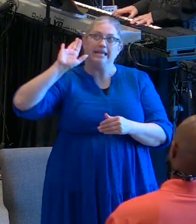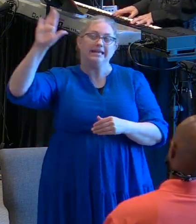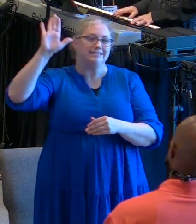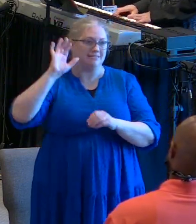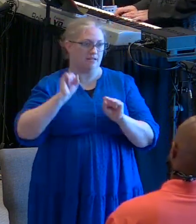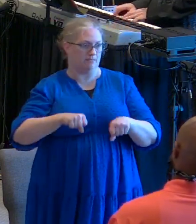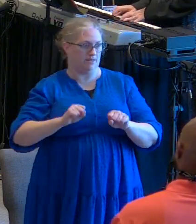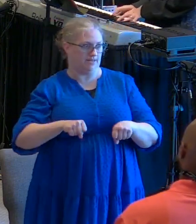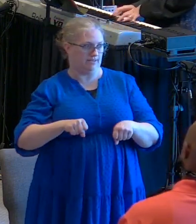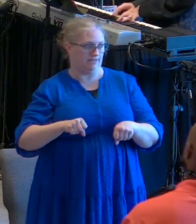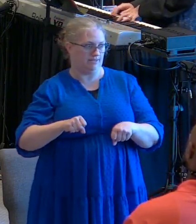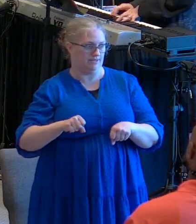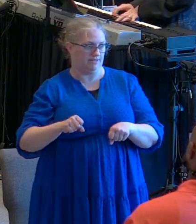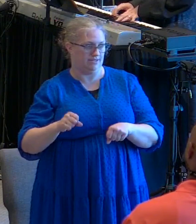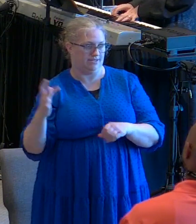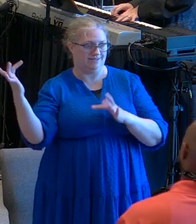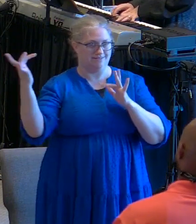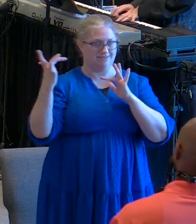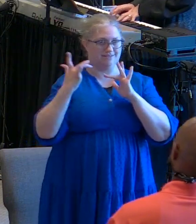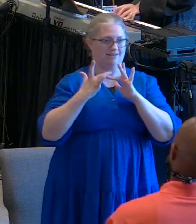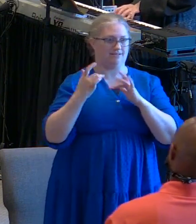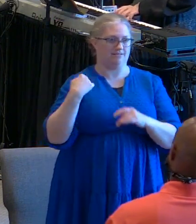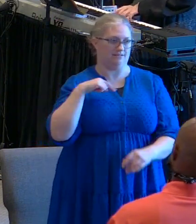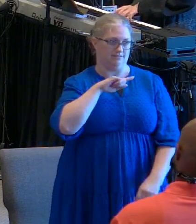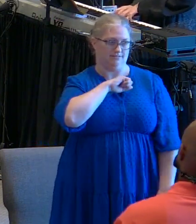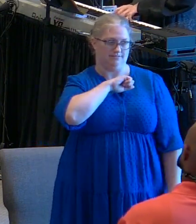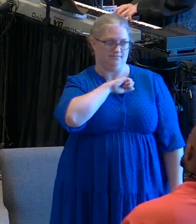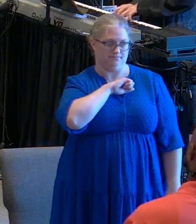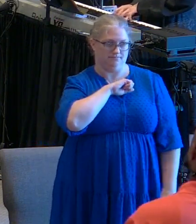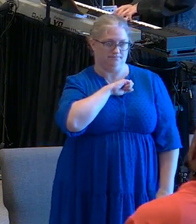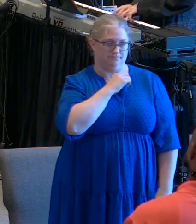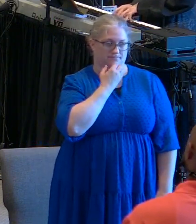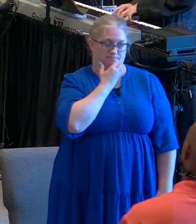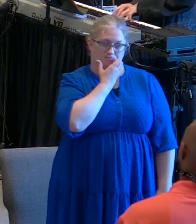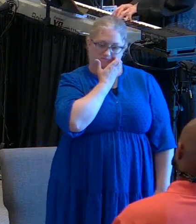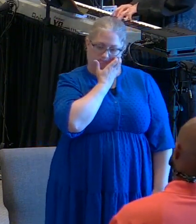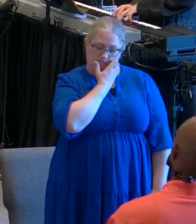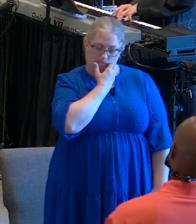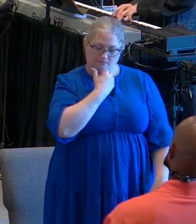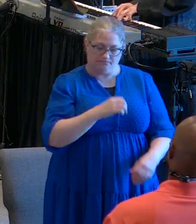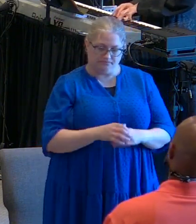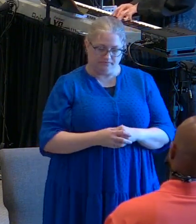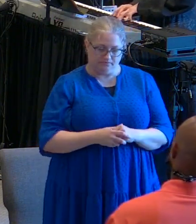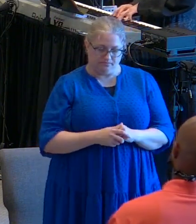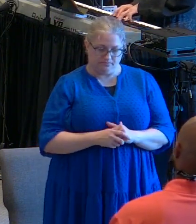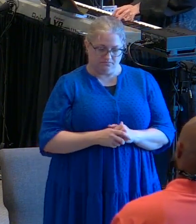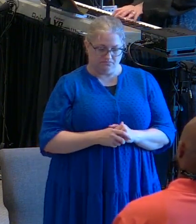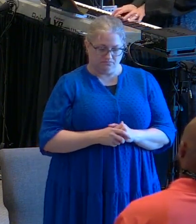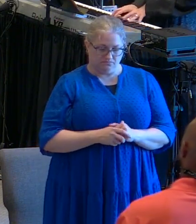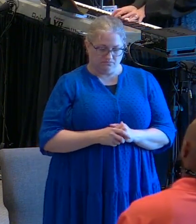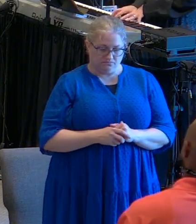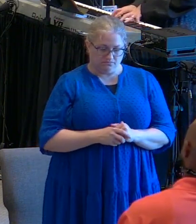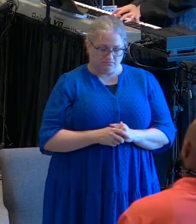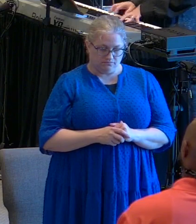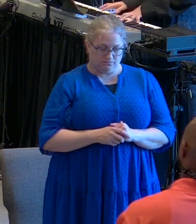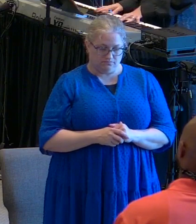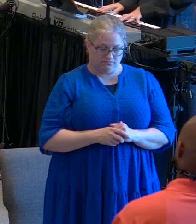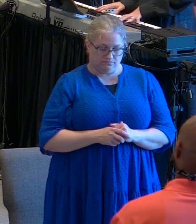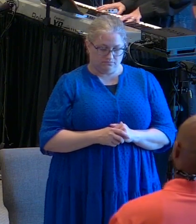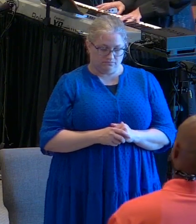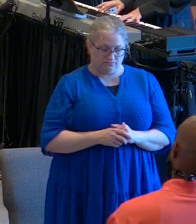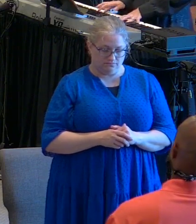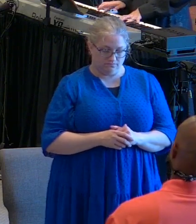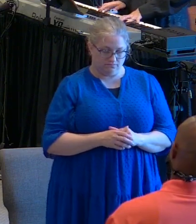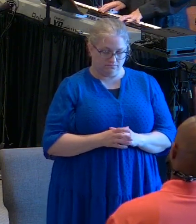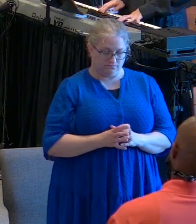de darnos cuenta entender que jamás vamos a a pasar esa oportunidad que